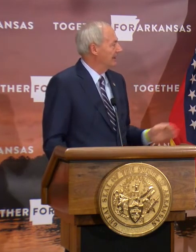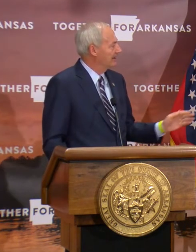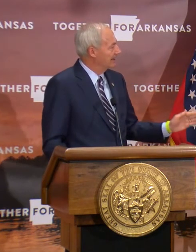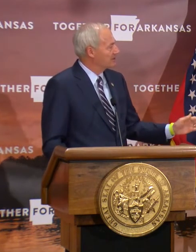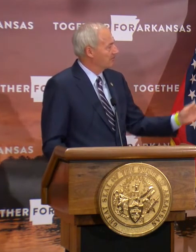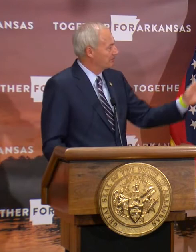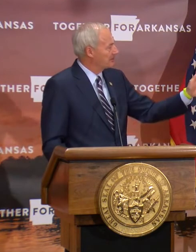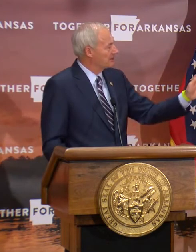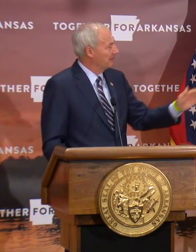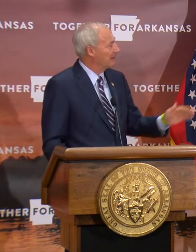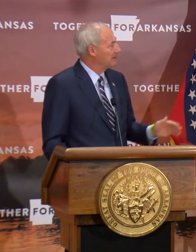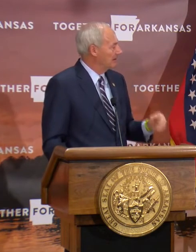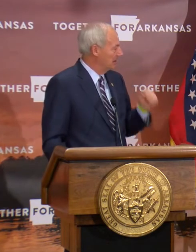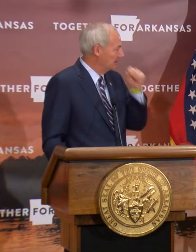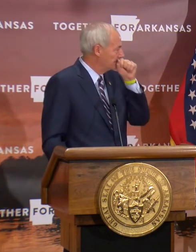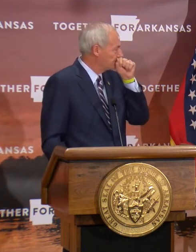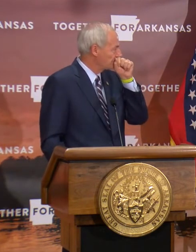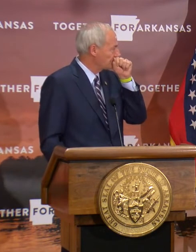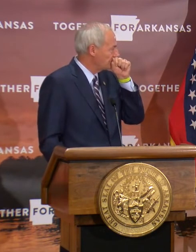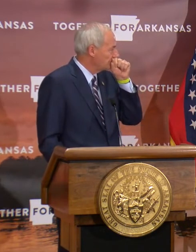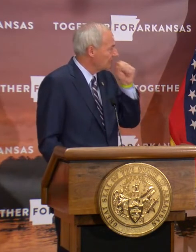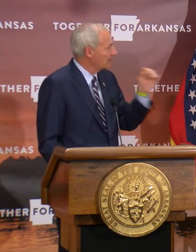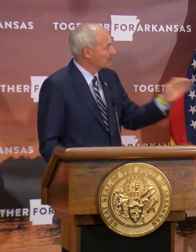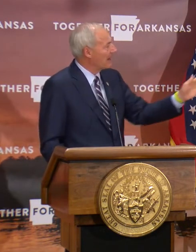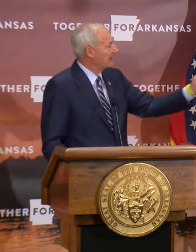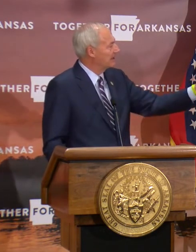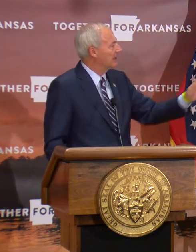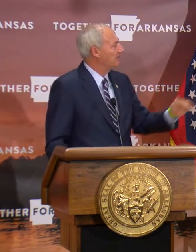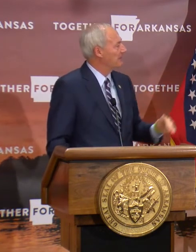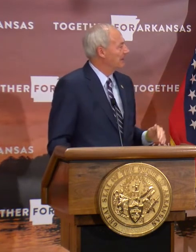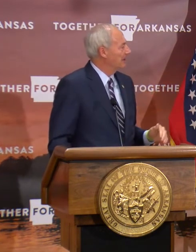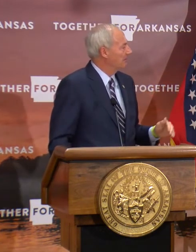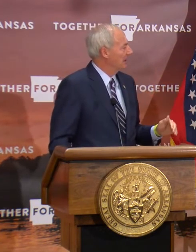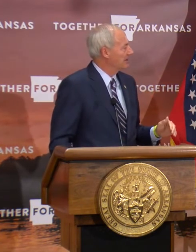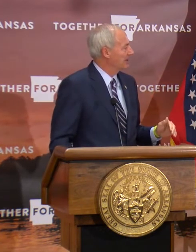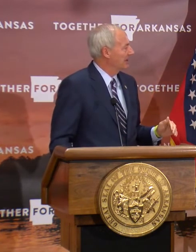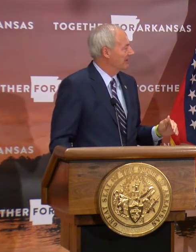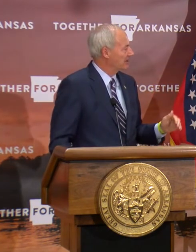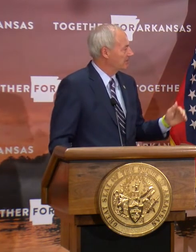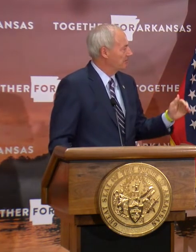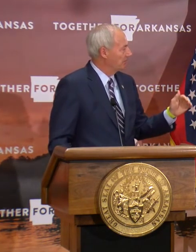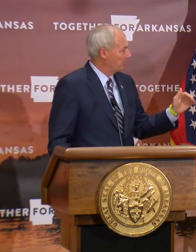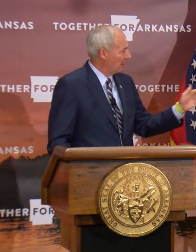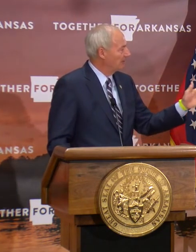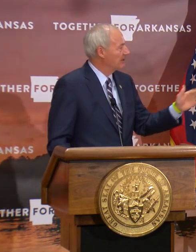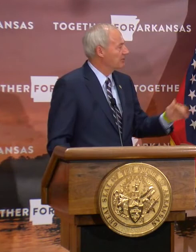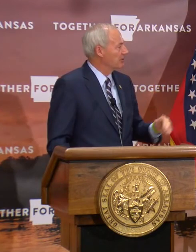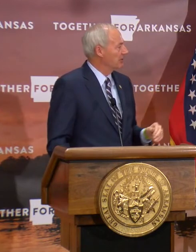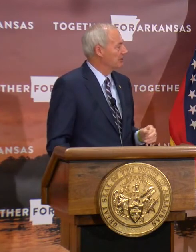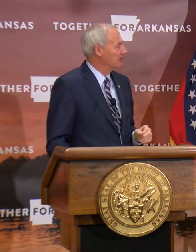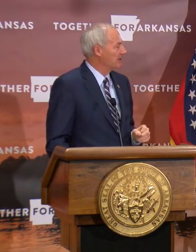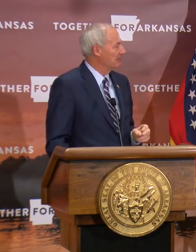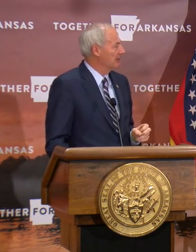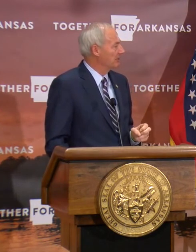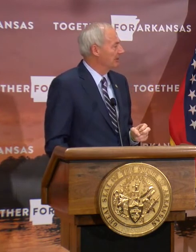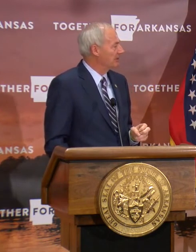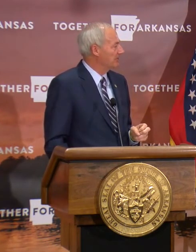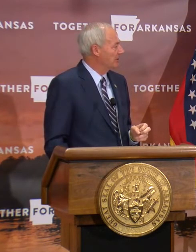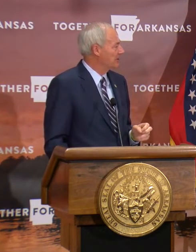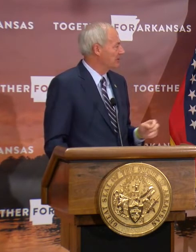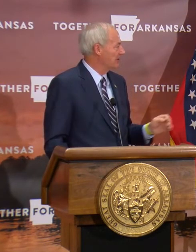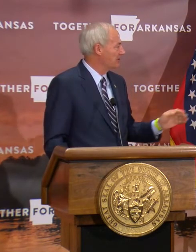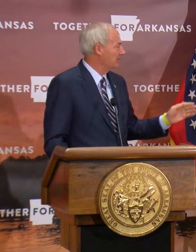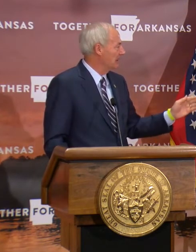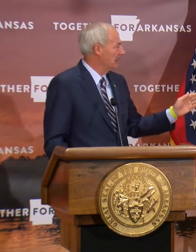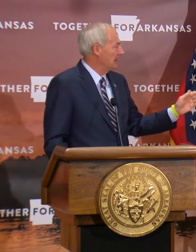and it's spiked up, but that's probably as a result of some of the increase